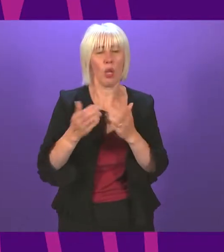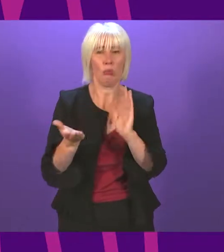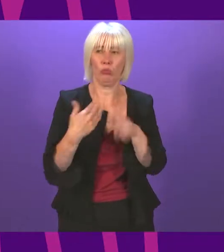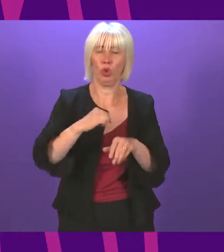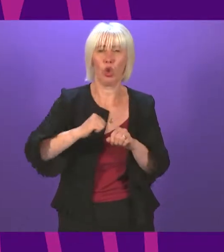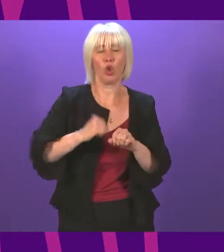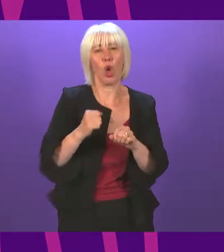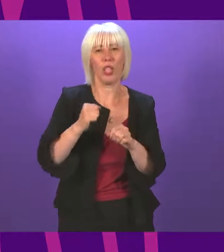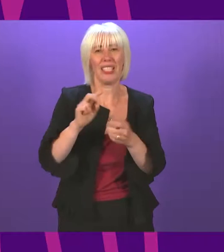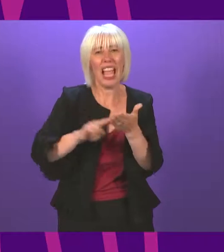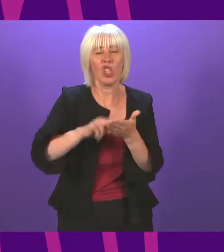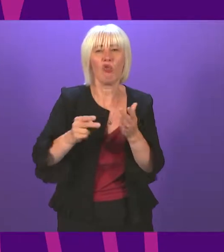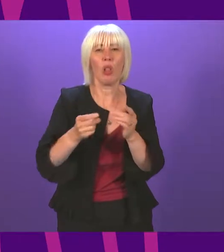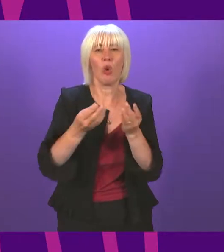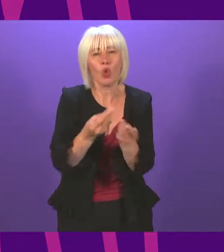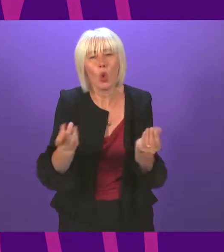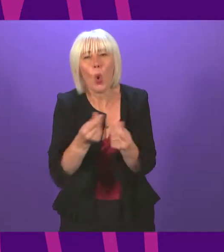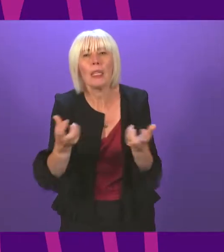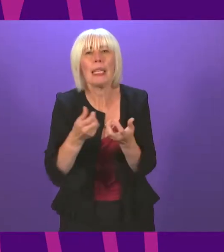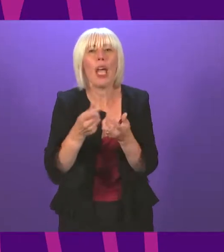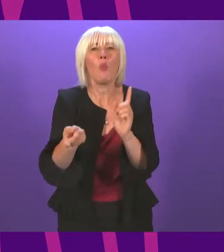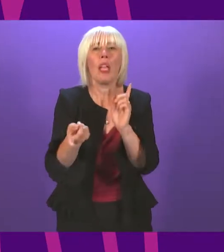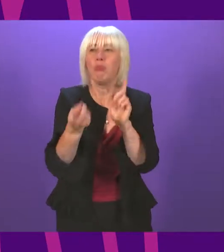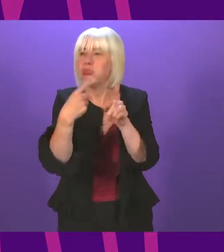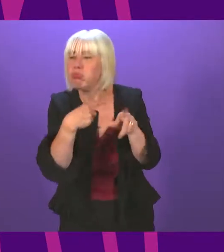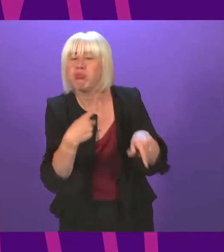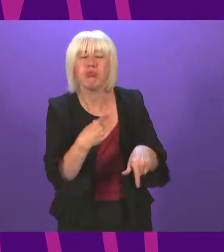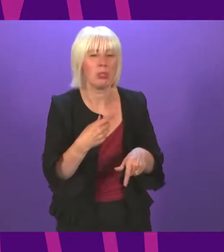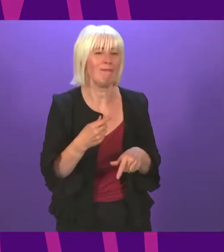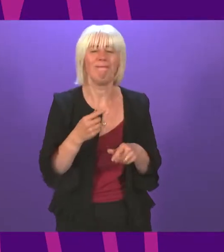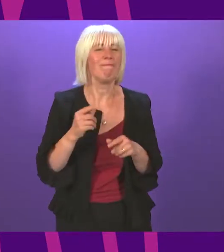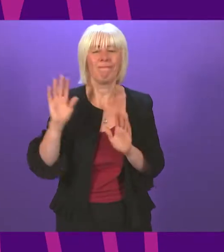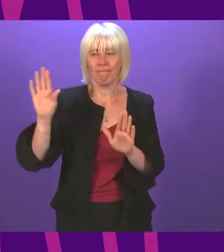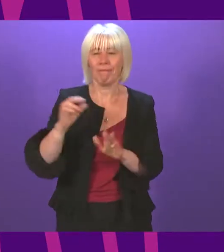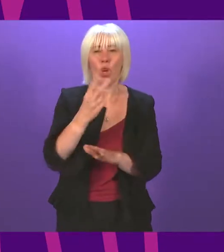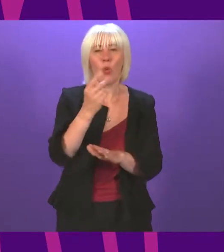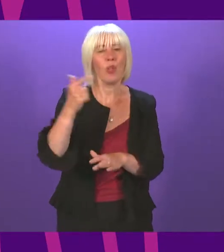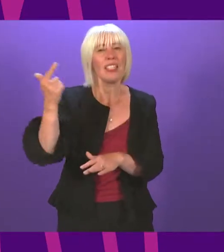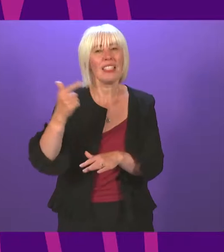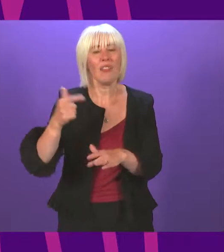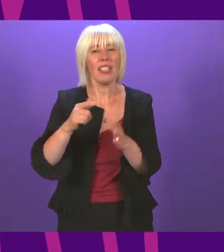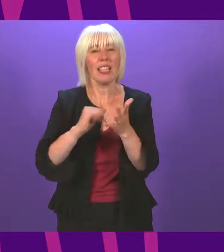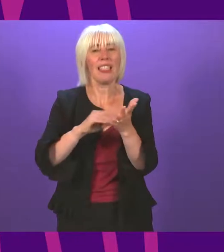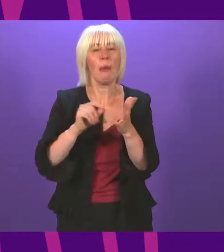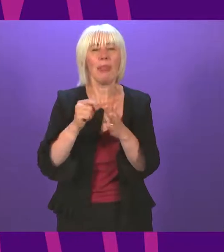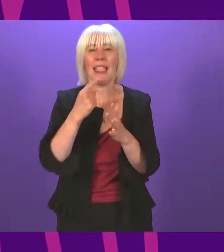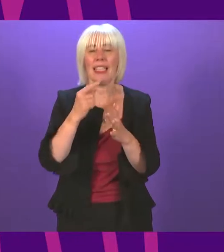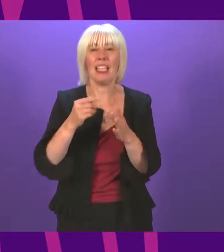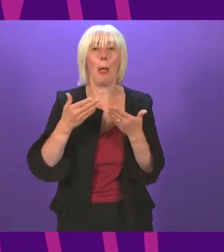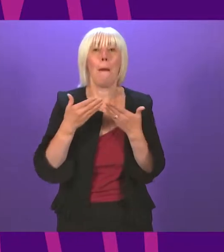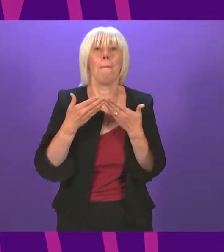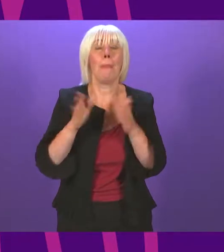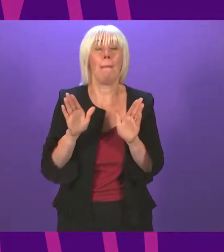sector. I want to make a bit of progress. In 2017, the S&P promised to deliver a publicly owned